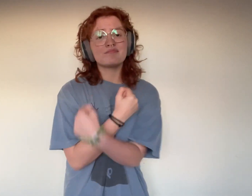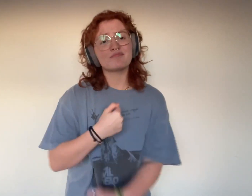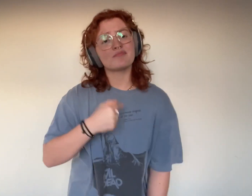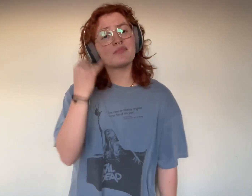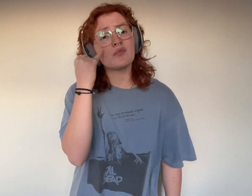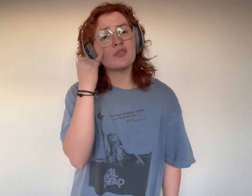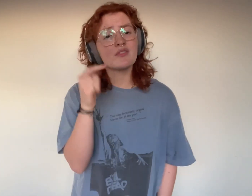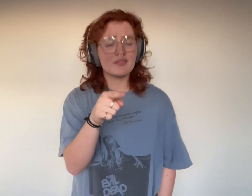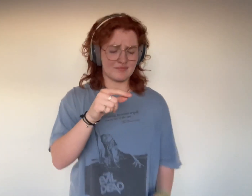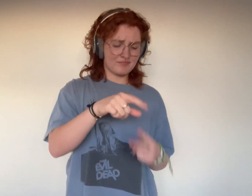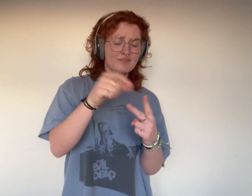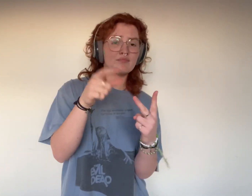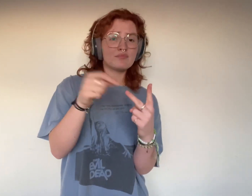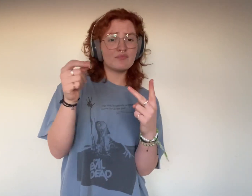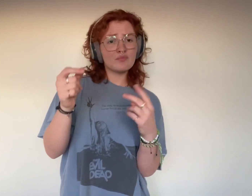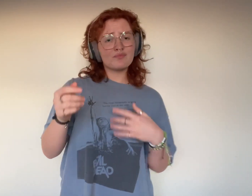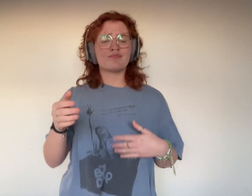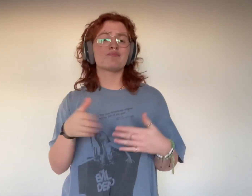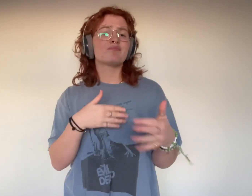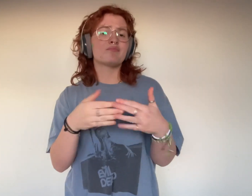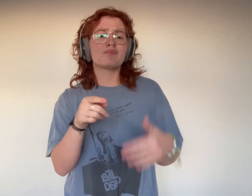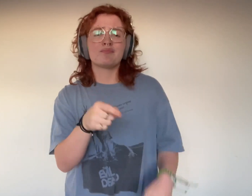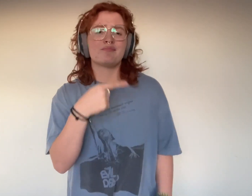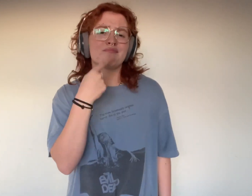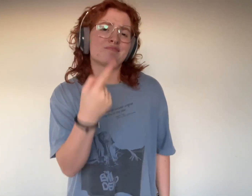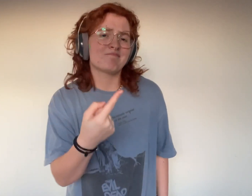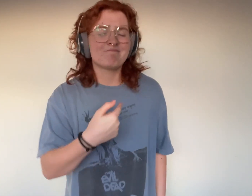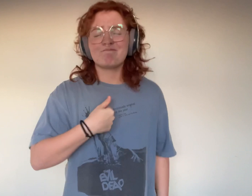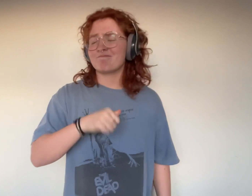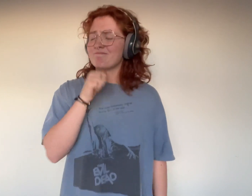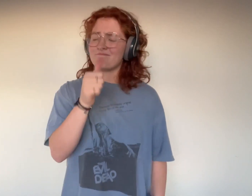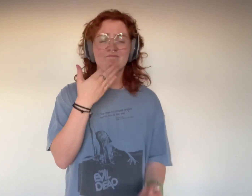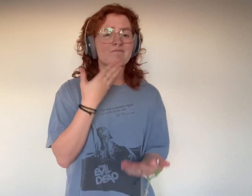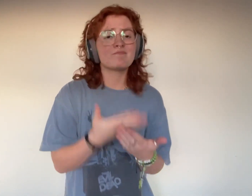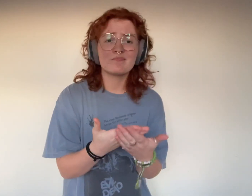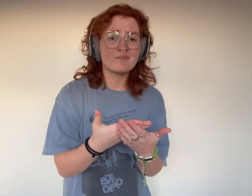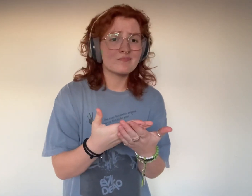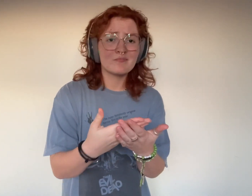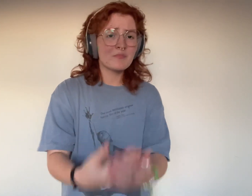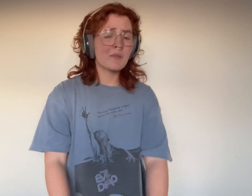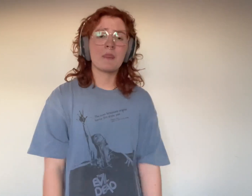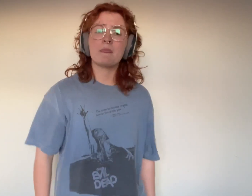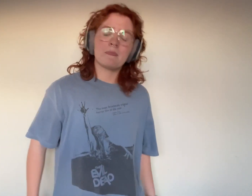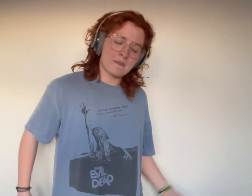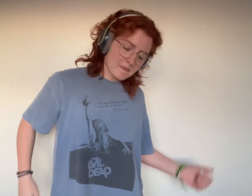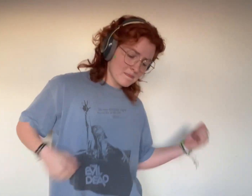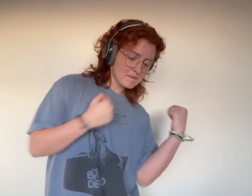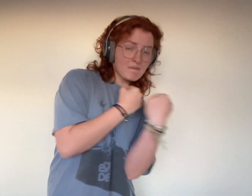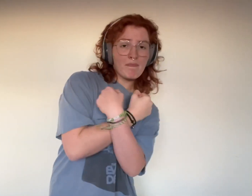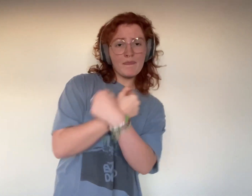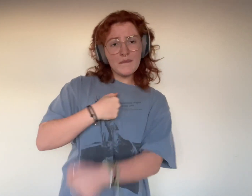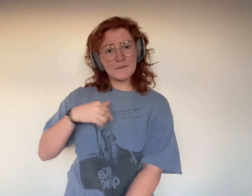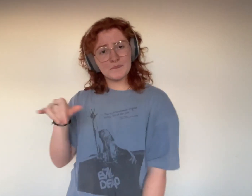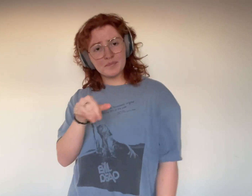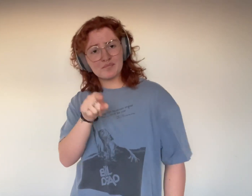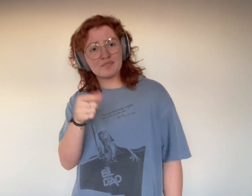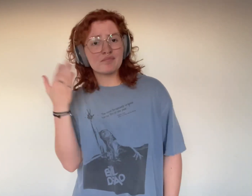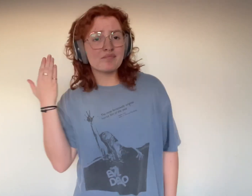if you choose to, though you say that I'm no good Love me like you used to,